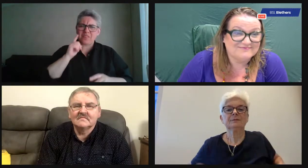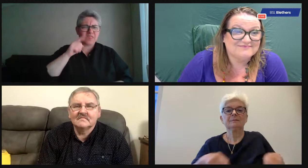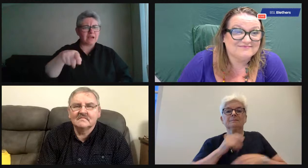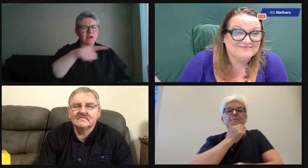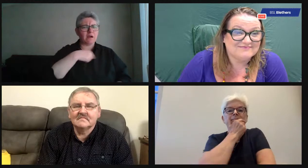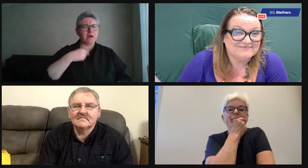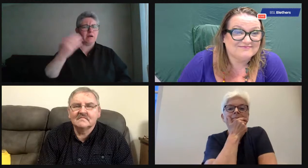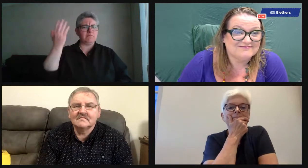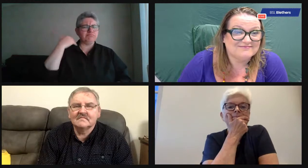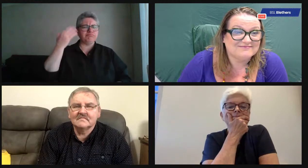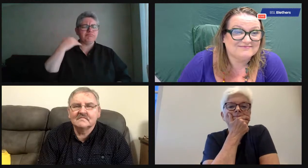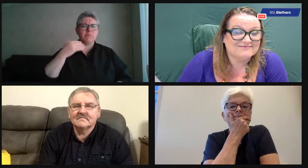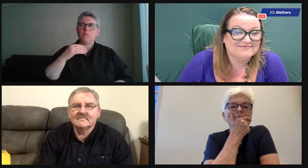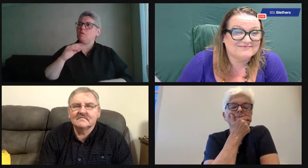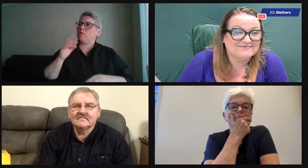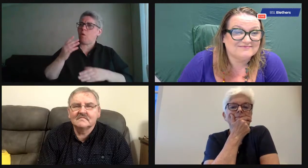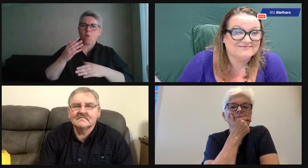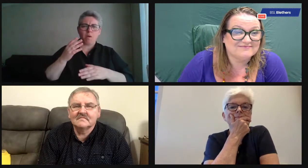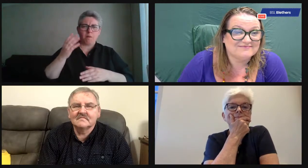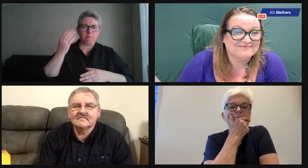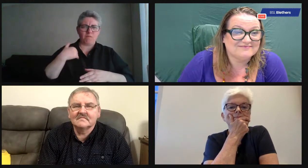organising those competitions, organising those tournaments.